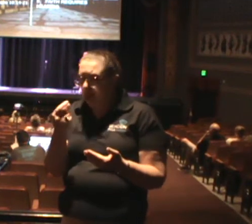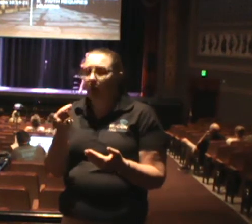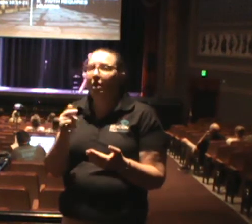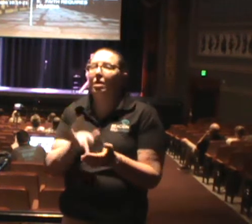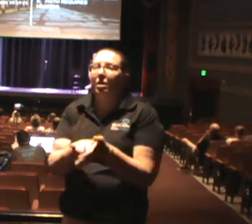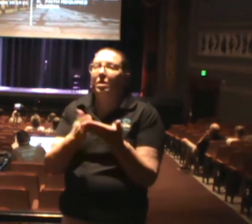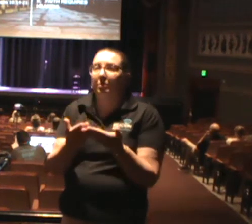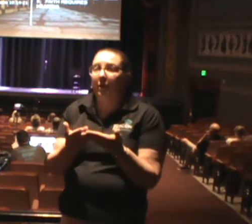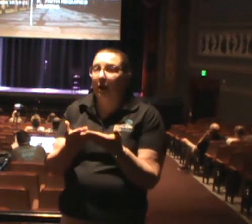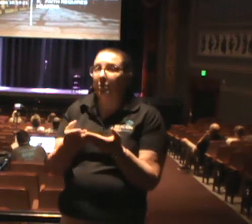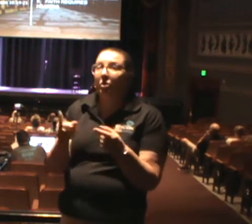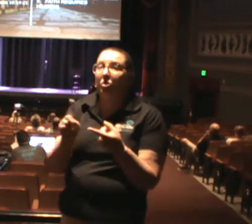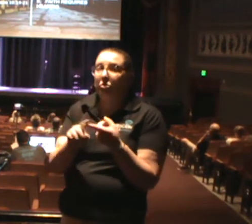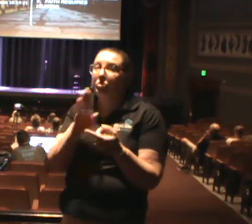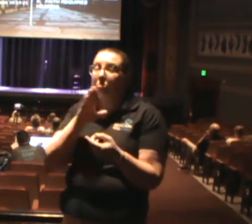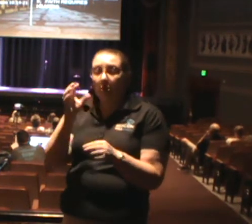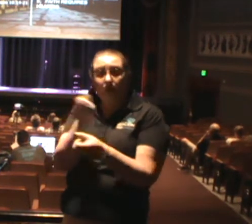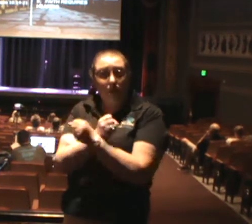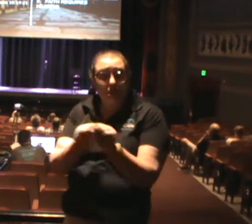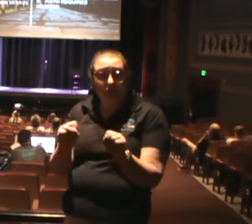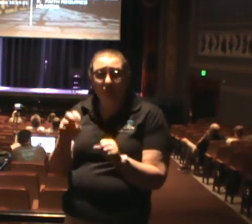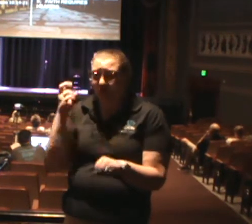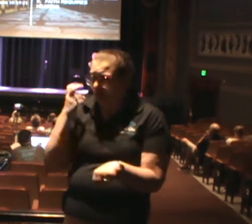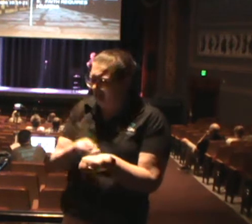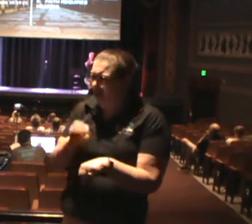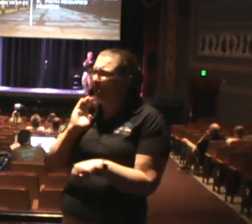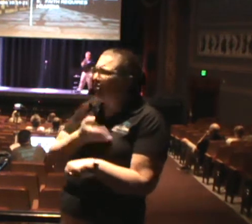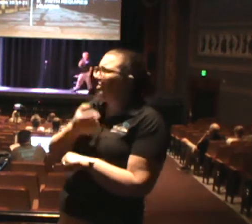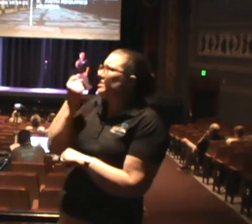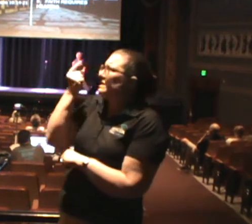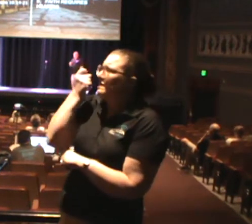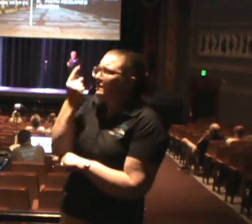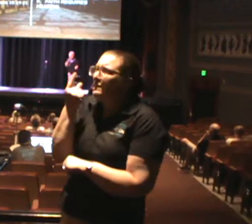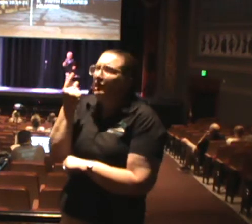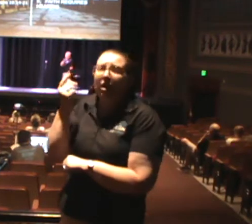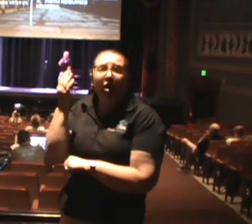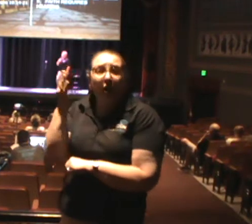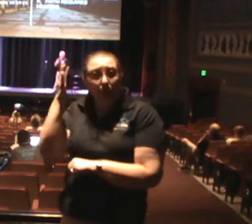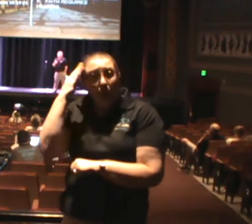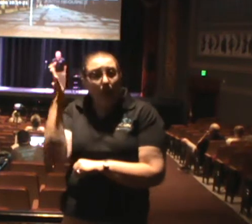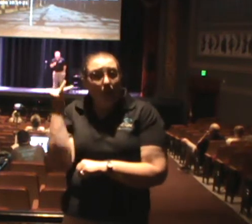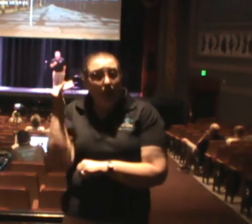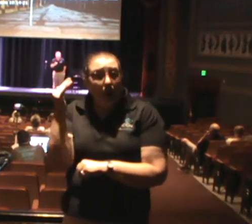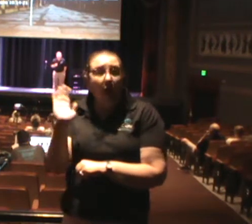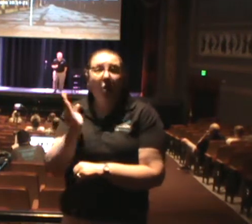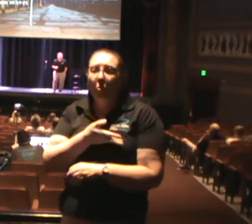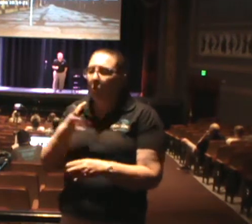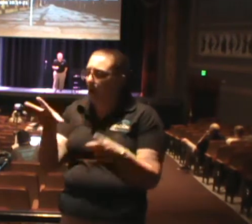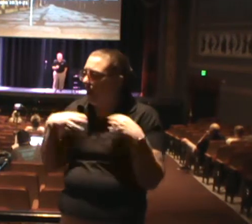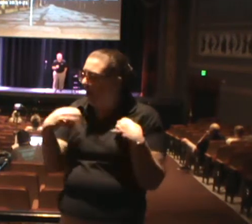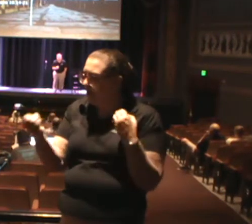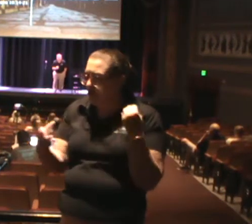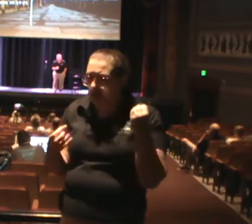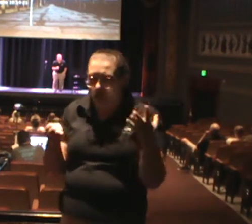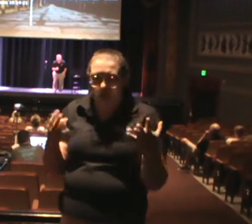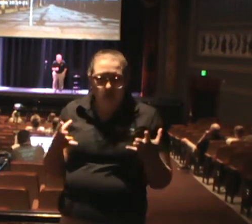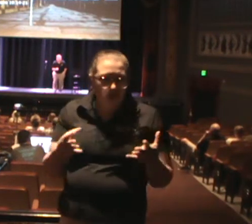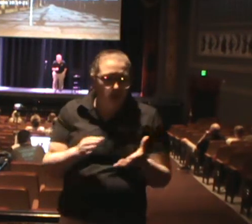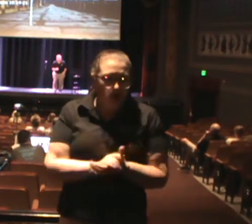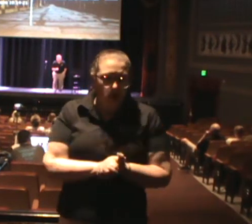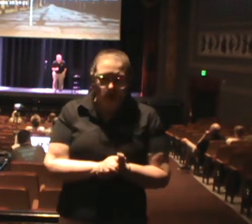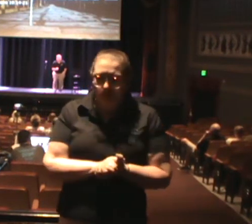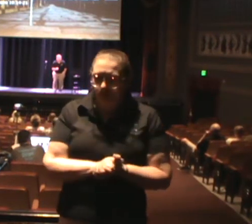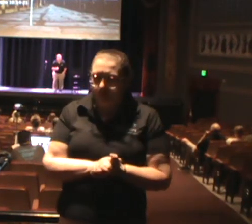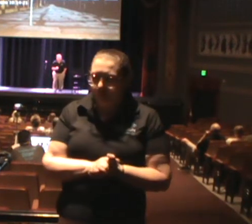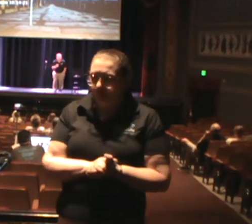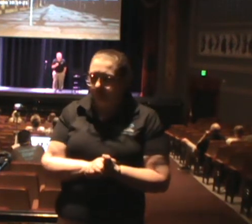And this is so hard for us to grasp. This is so hard for us to grasp because you know what? We have so much access to the Word of God